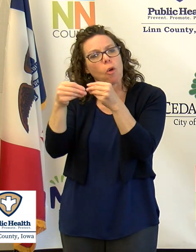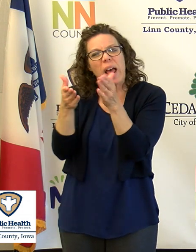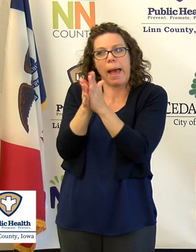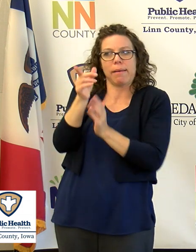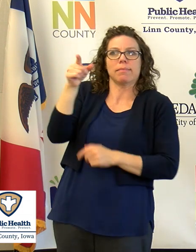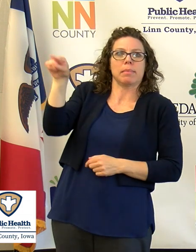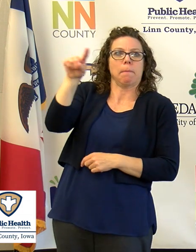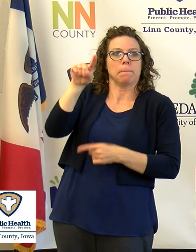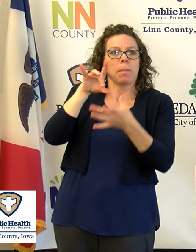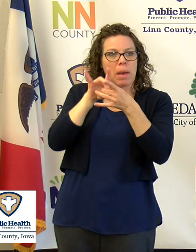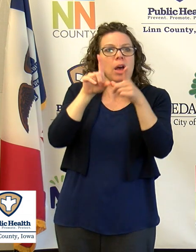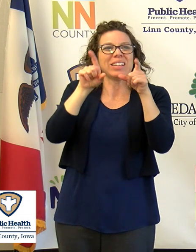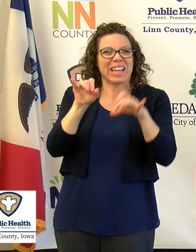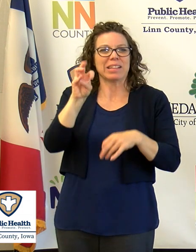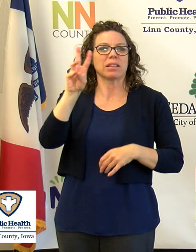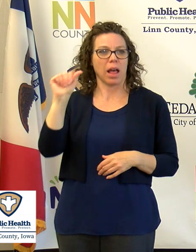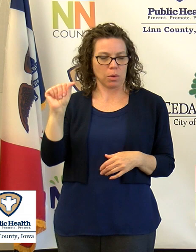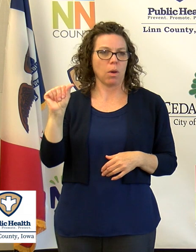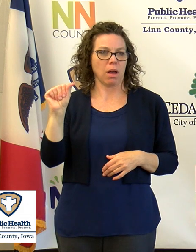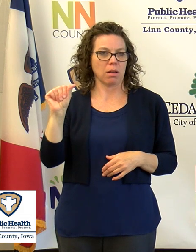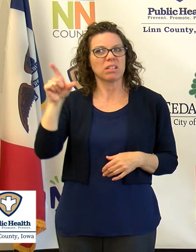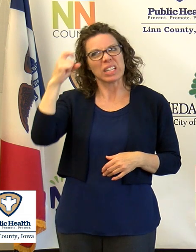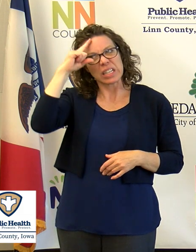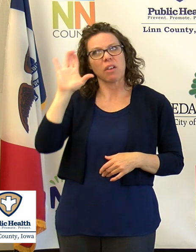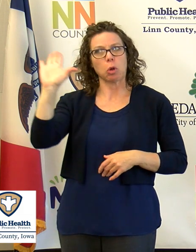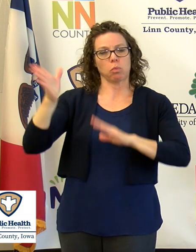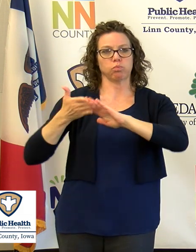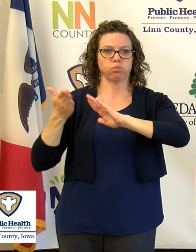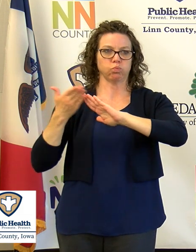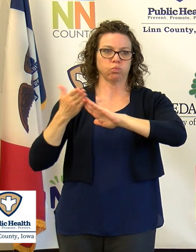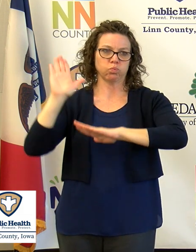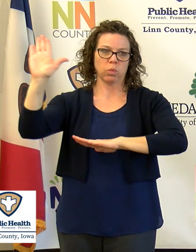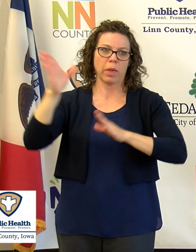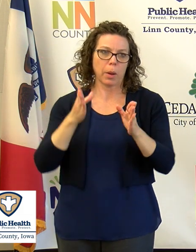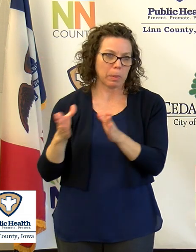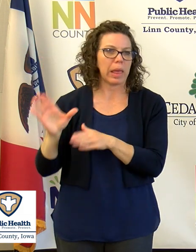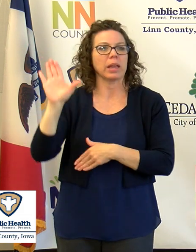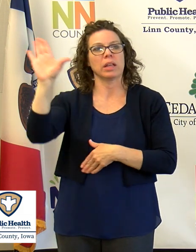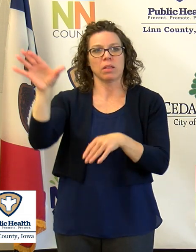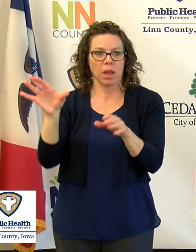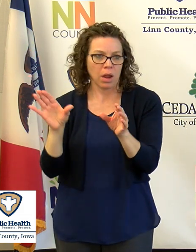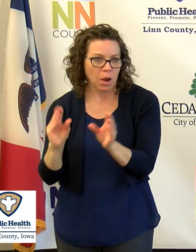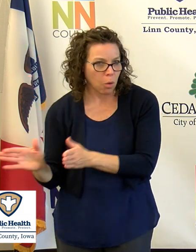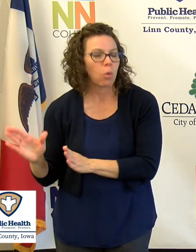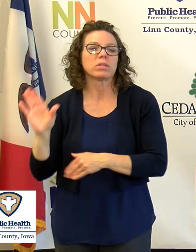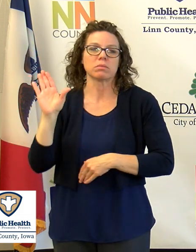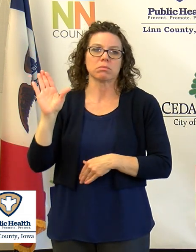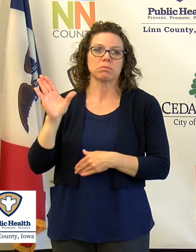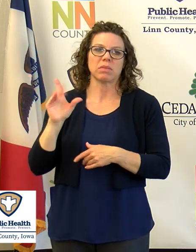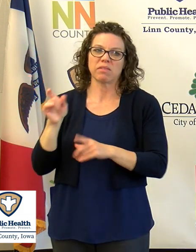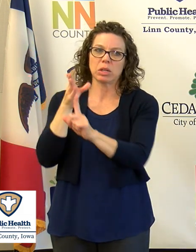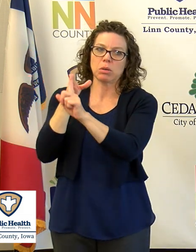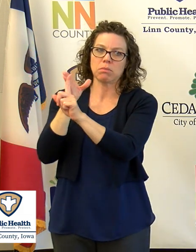questions regarding Test Iowa, as the governor's office is the one that's doing all the planning and implementation of Test Iowa.